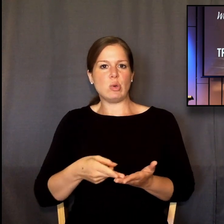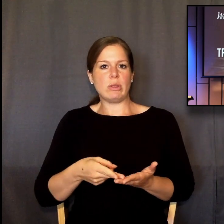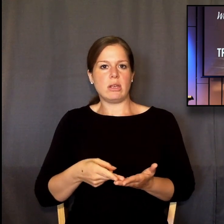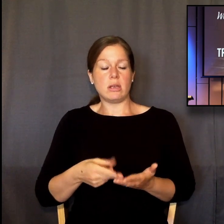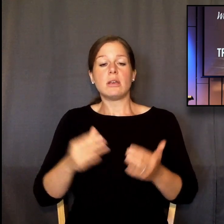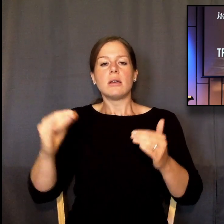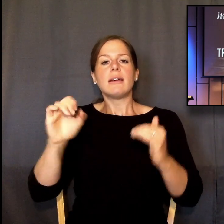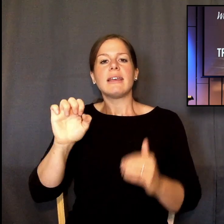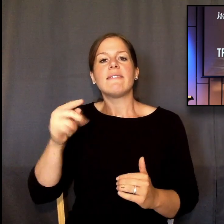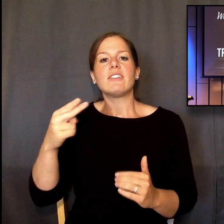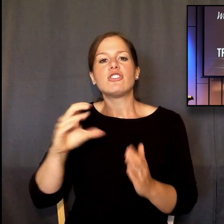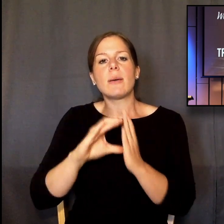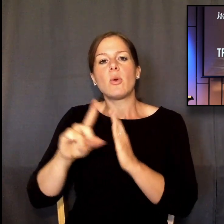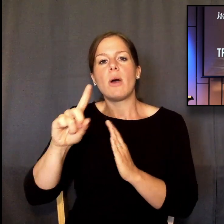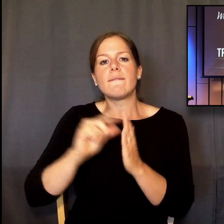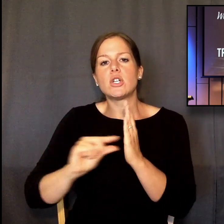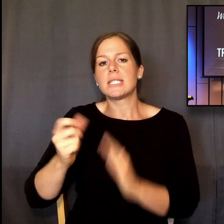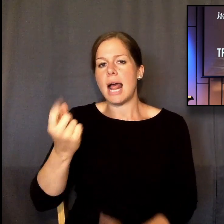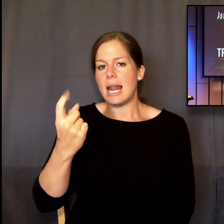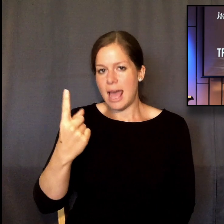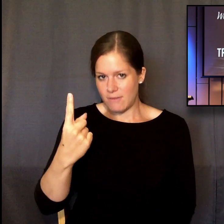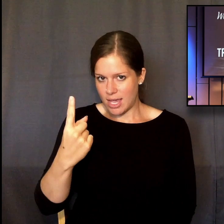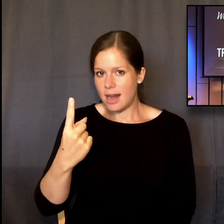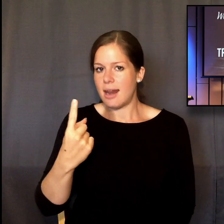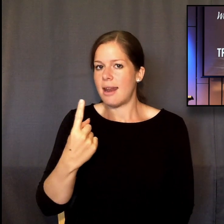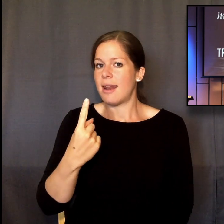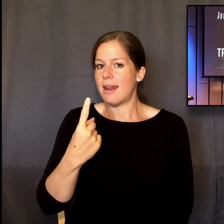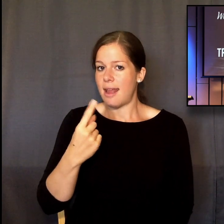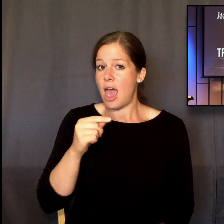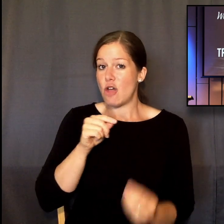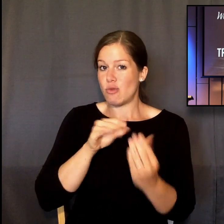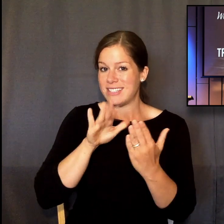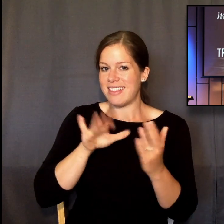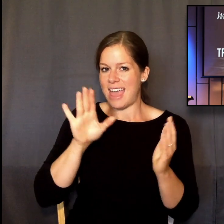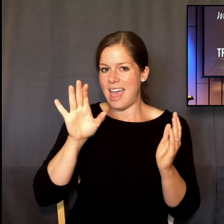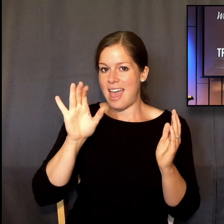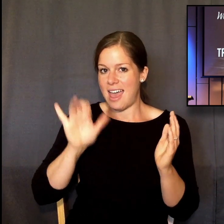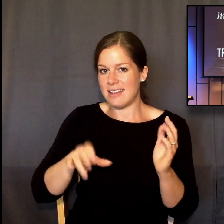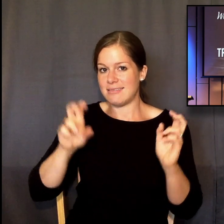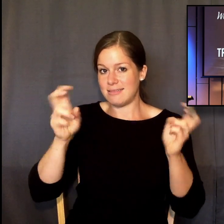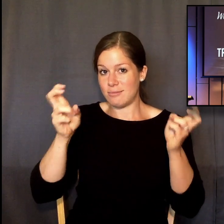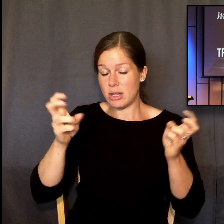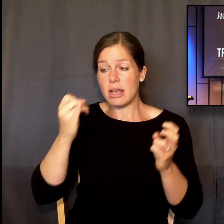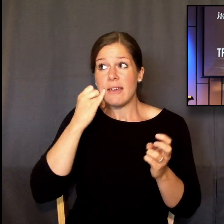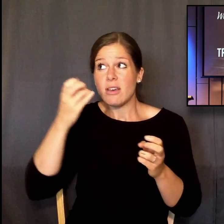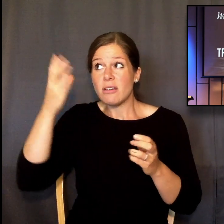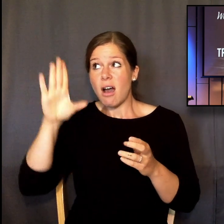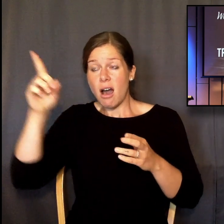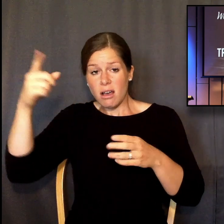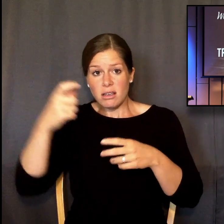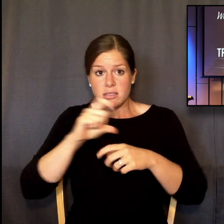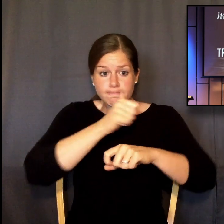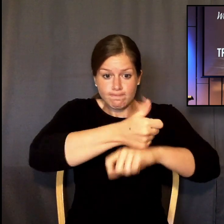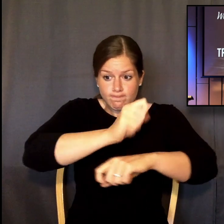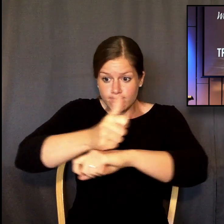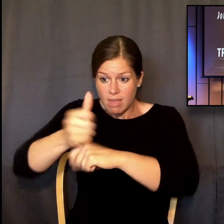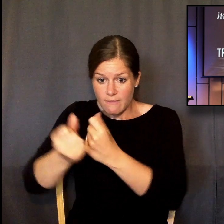11 answers deism, right? If God is always putting things into effect, he's not absent. He's not resting.